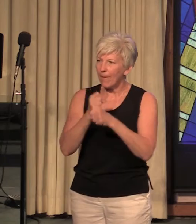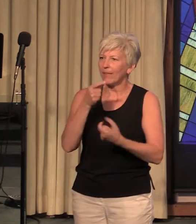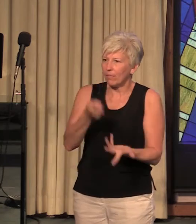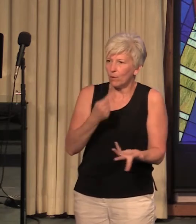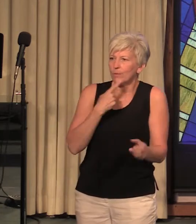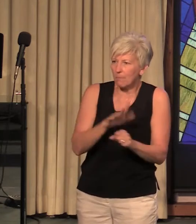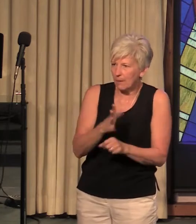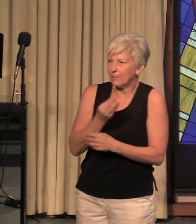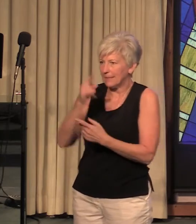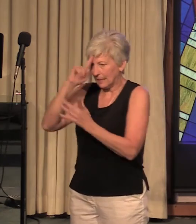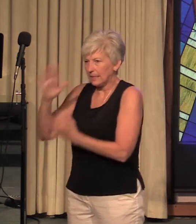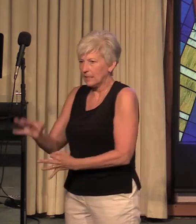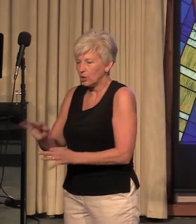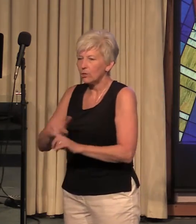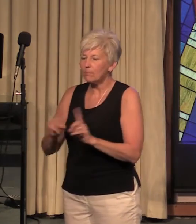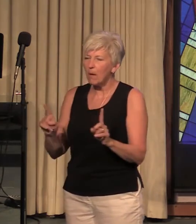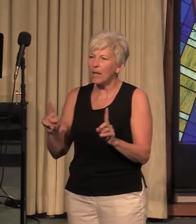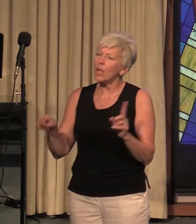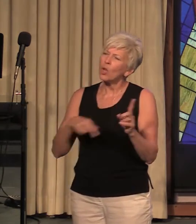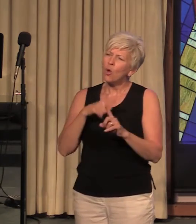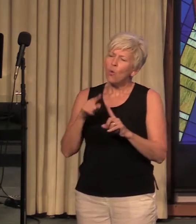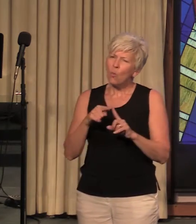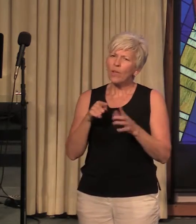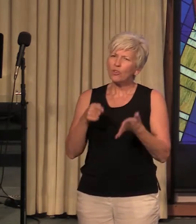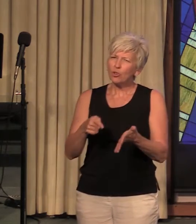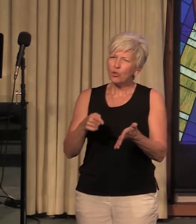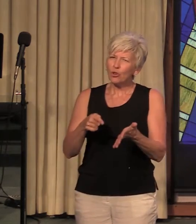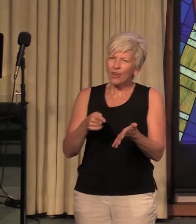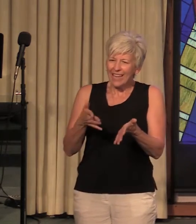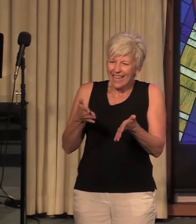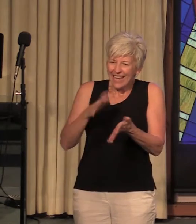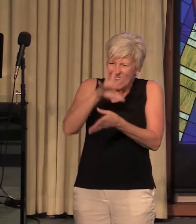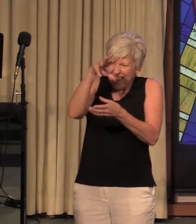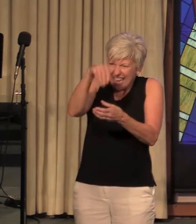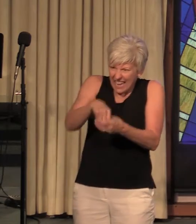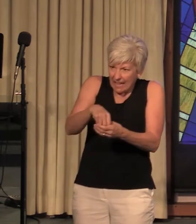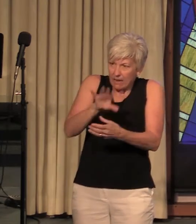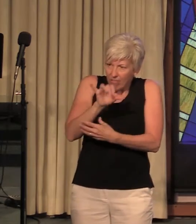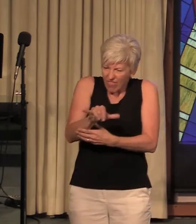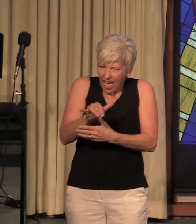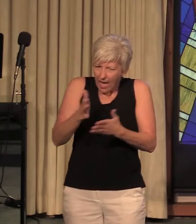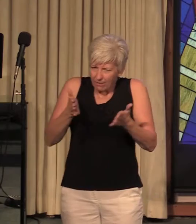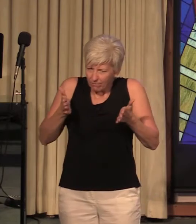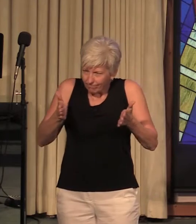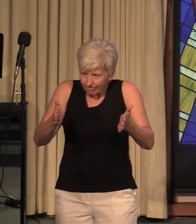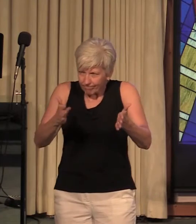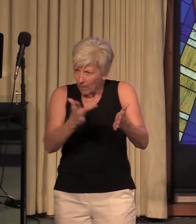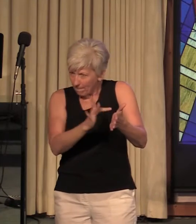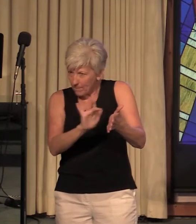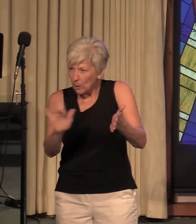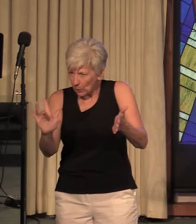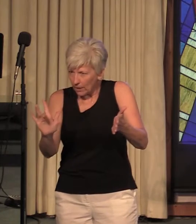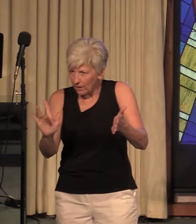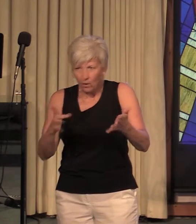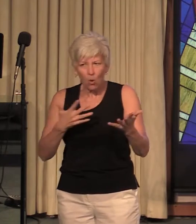but when we are in this period you know whatever point it is